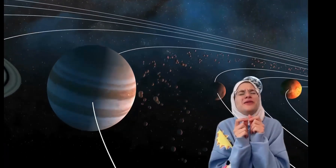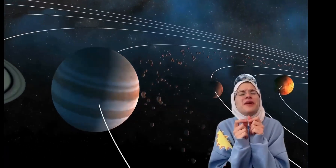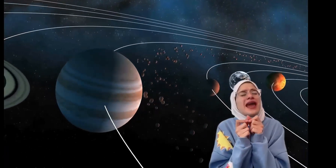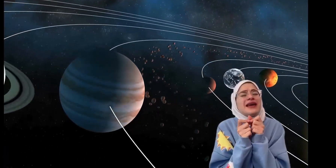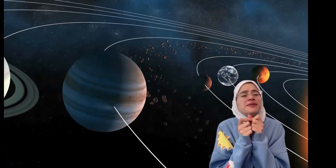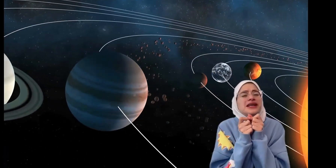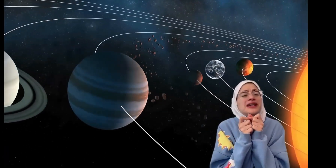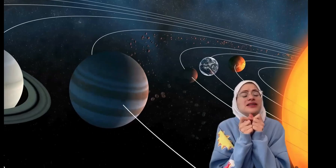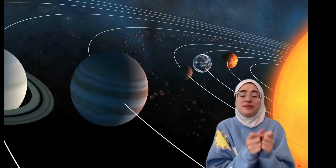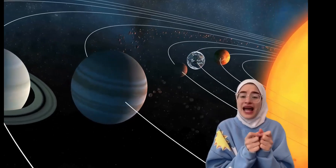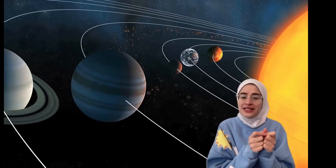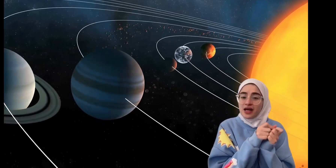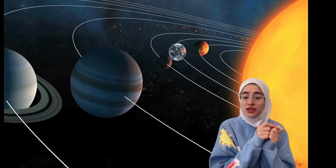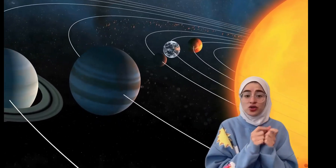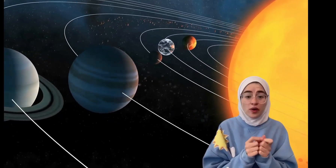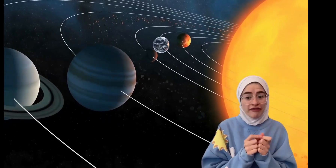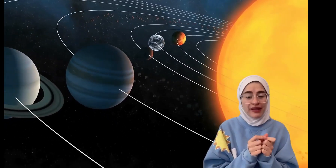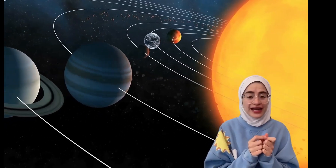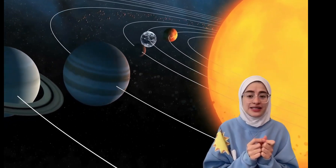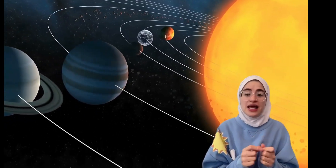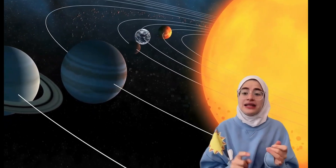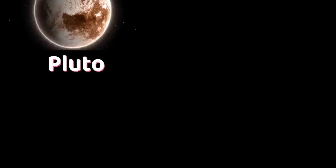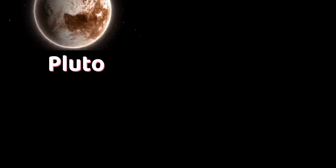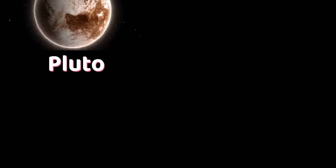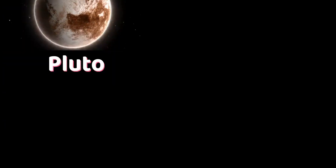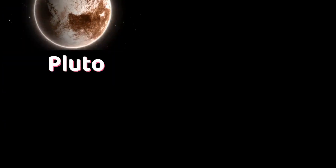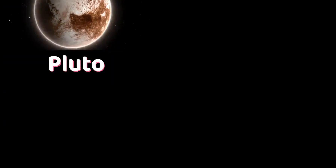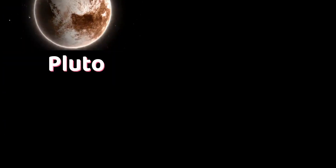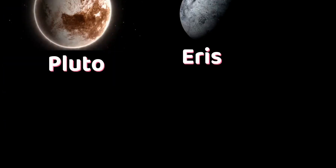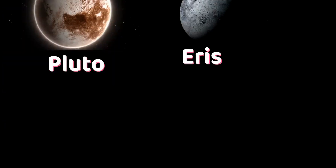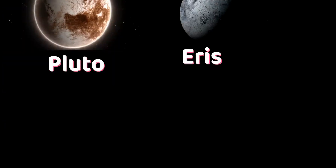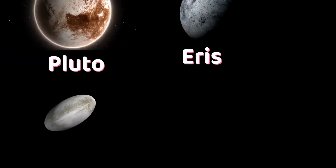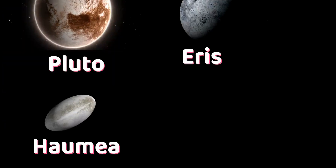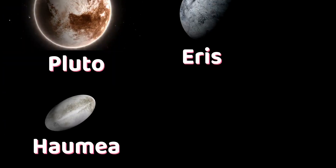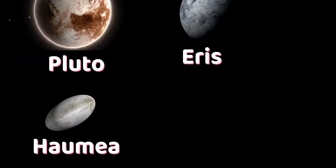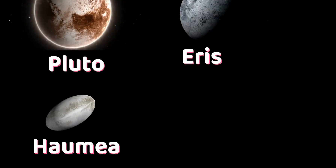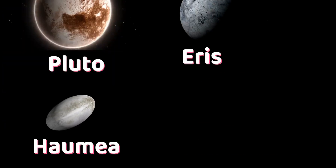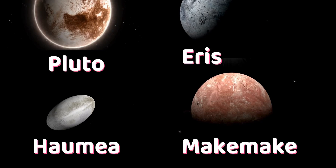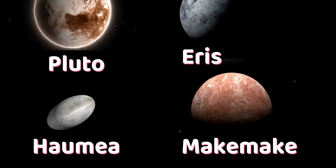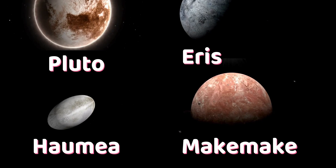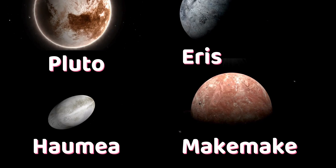baby planets called dwarf planets, like Pluto, Aris, Hamea, and Maki-Maki.